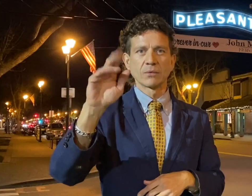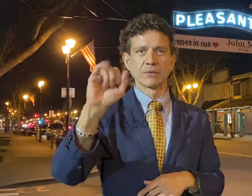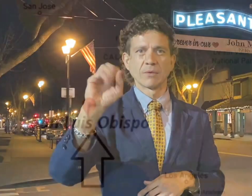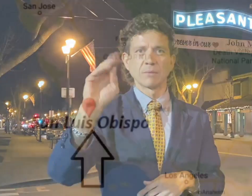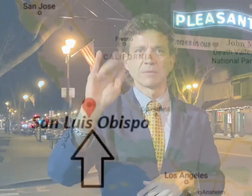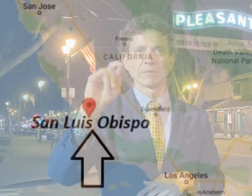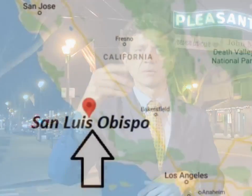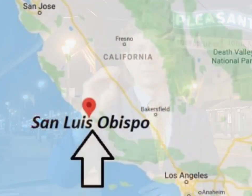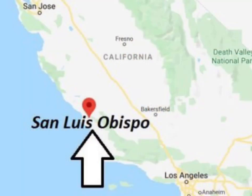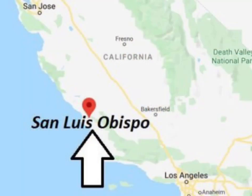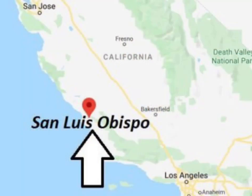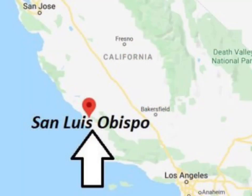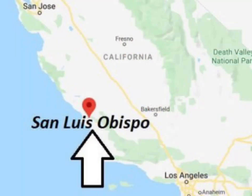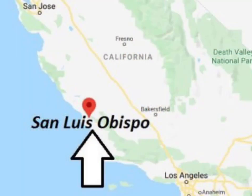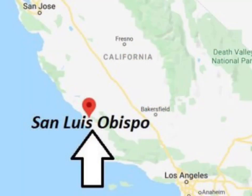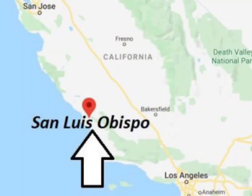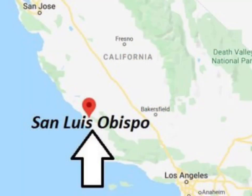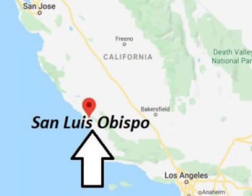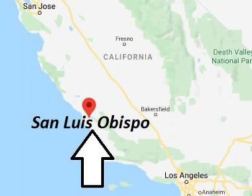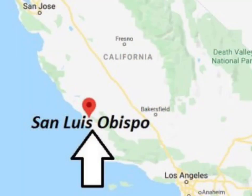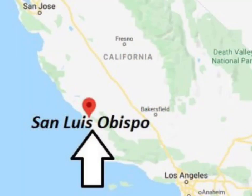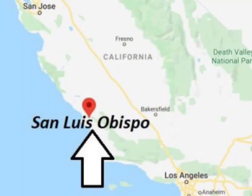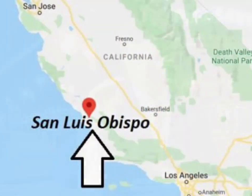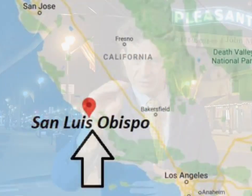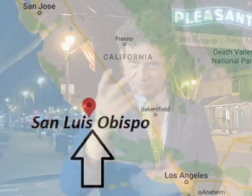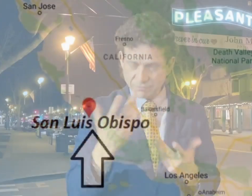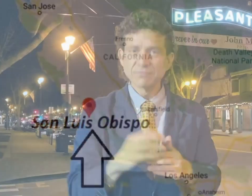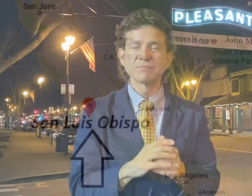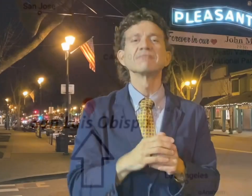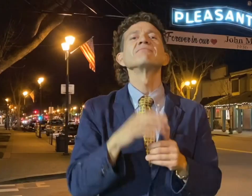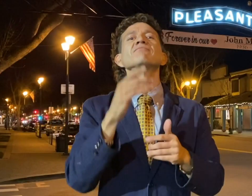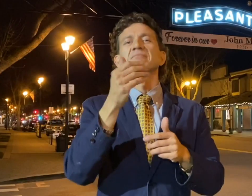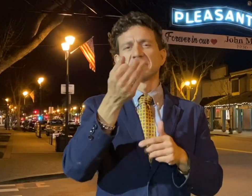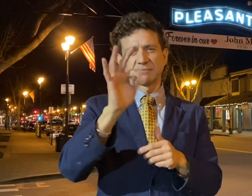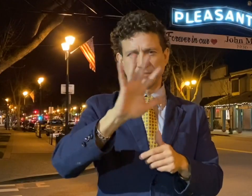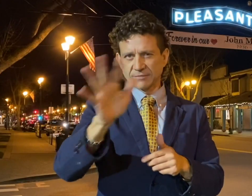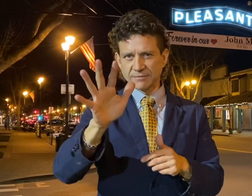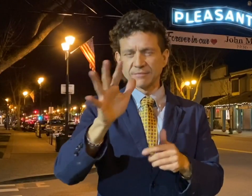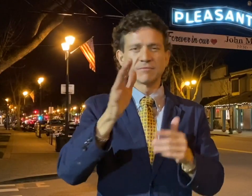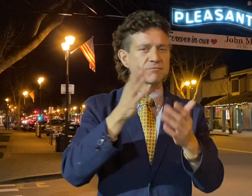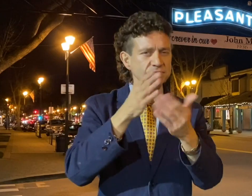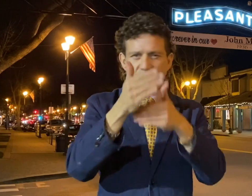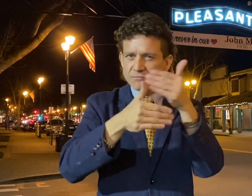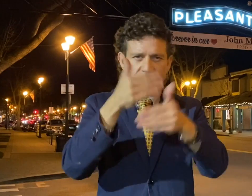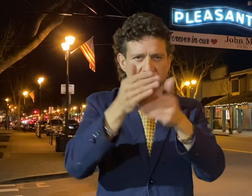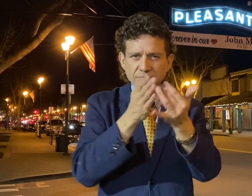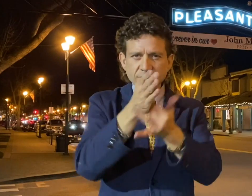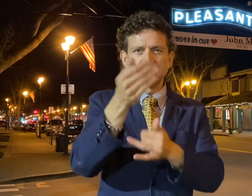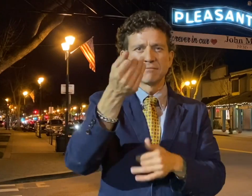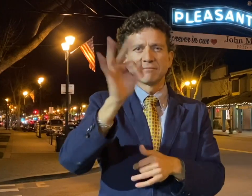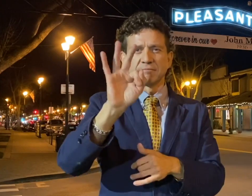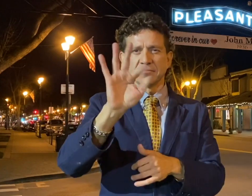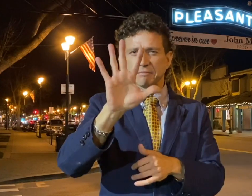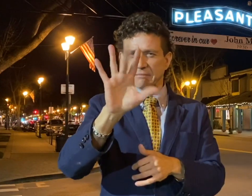where he attended 1955 through 1958.